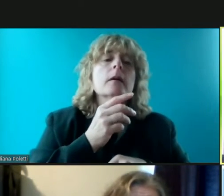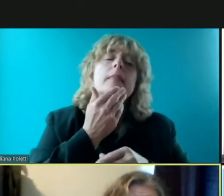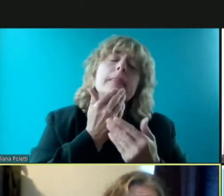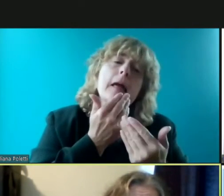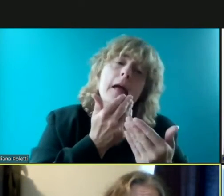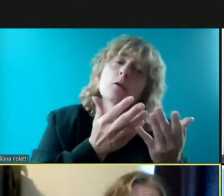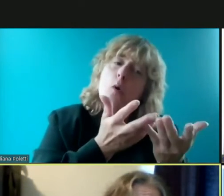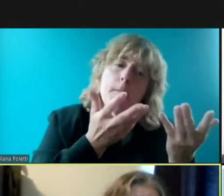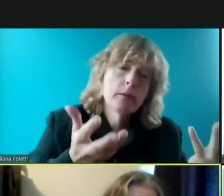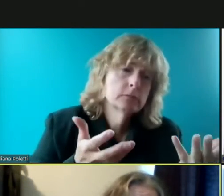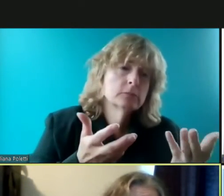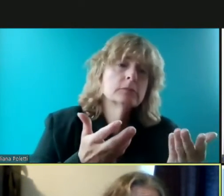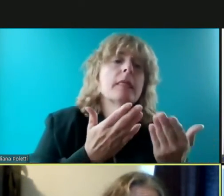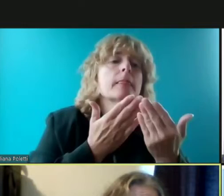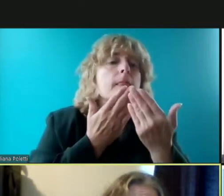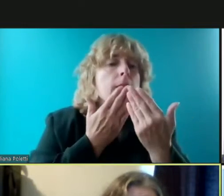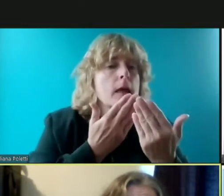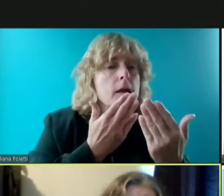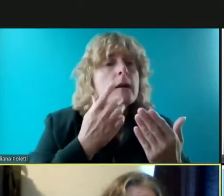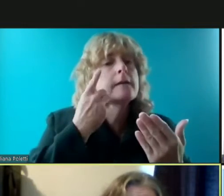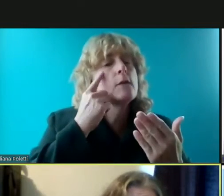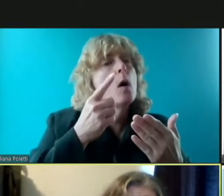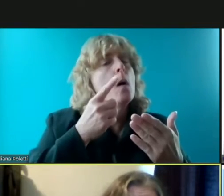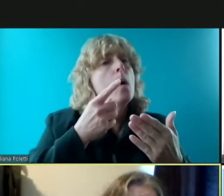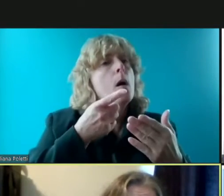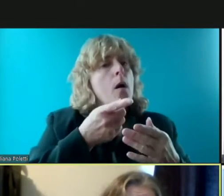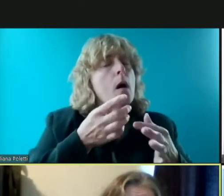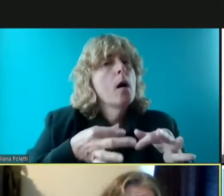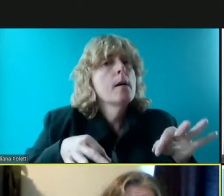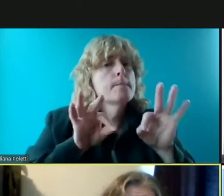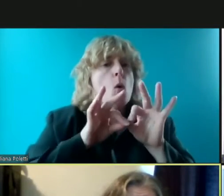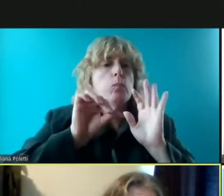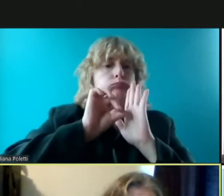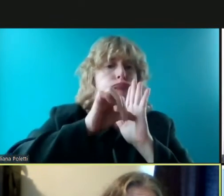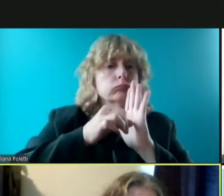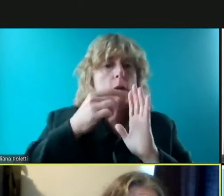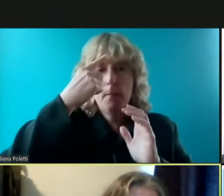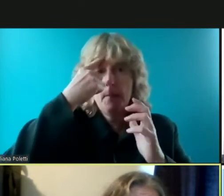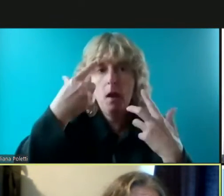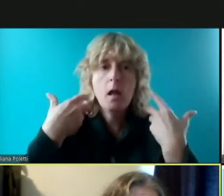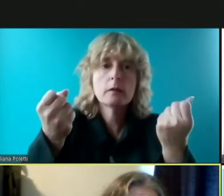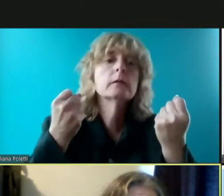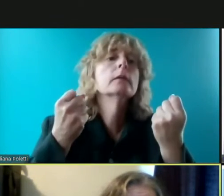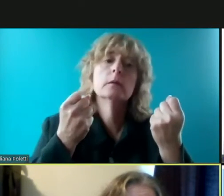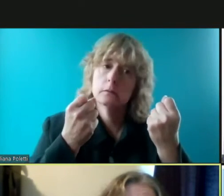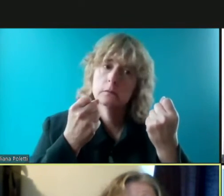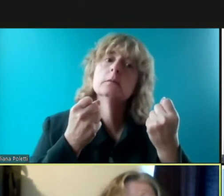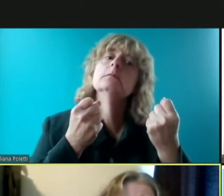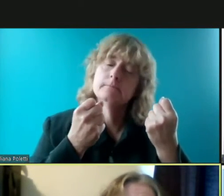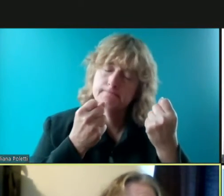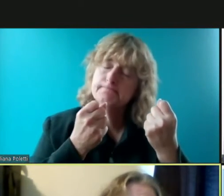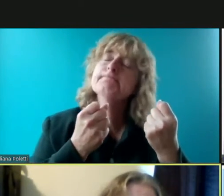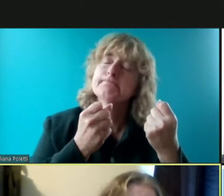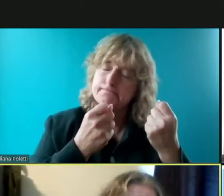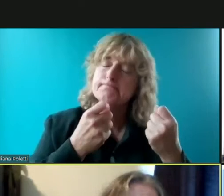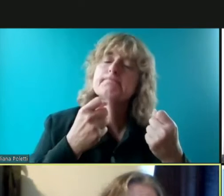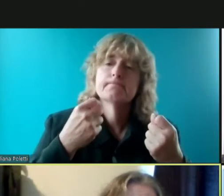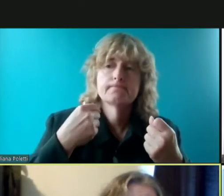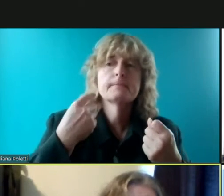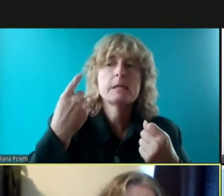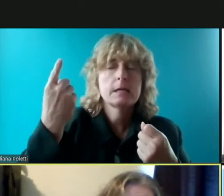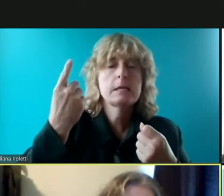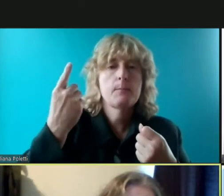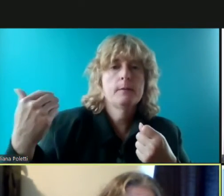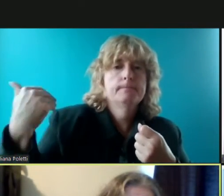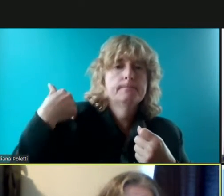you for for raising the mental health piece um you know i i was reminded at the trauma